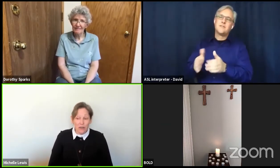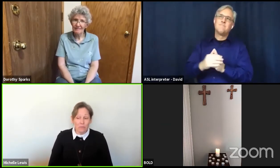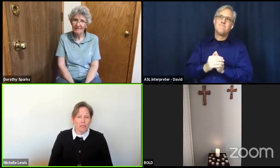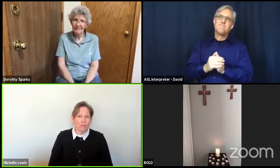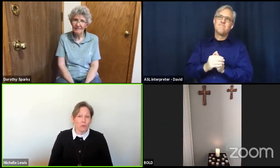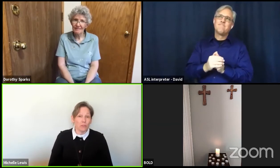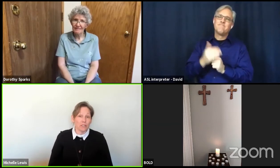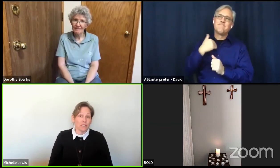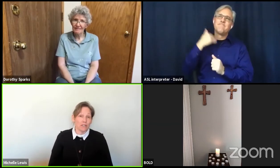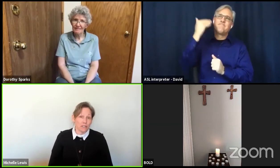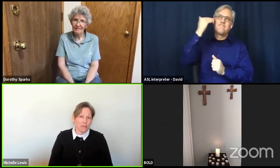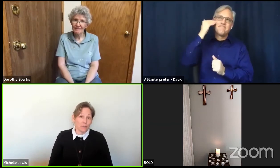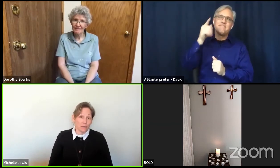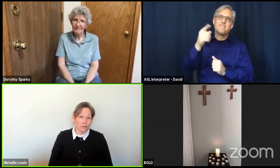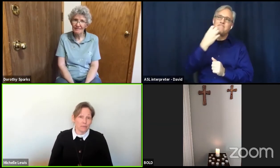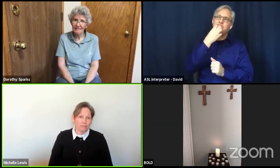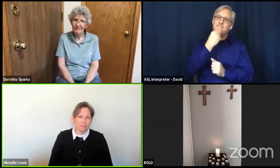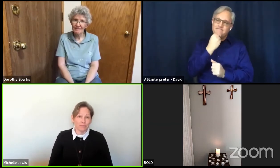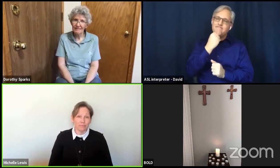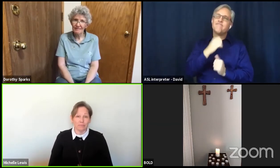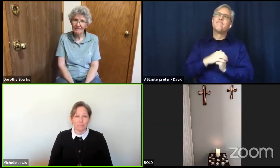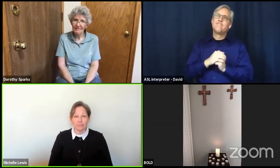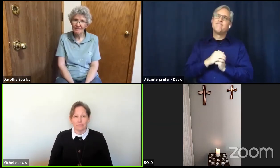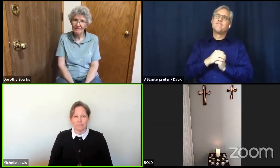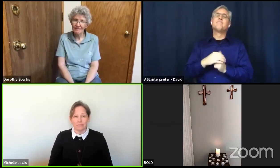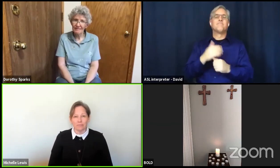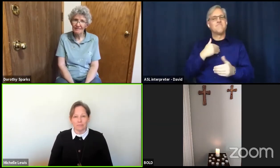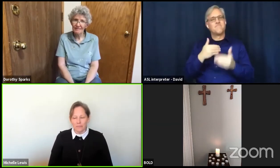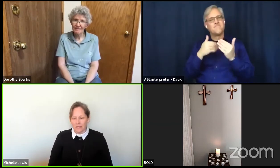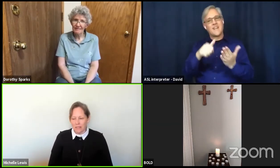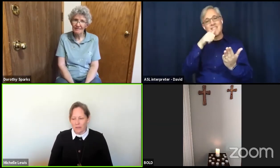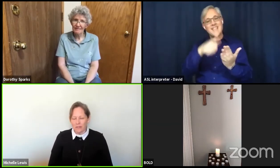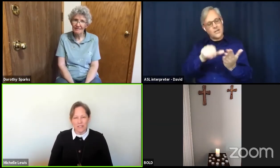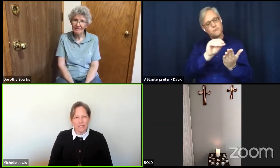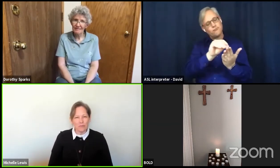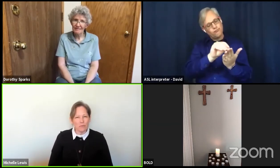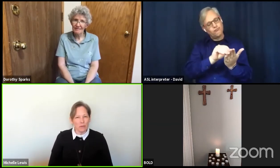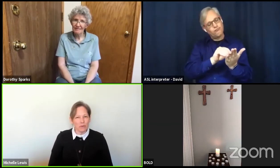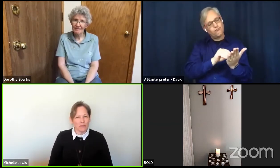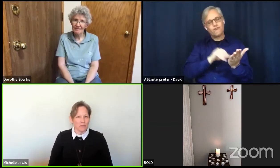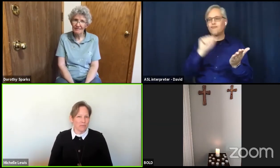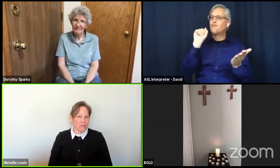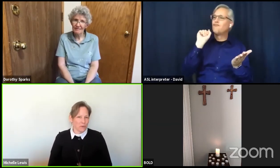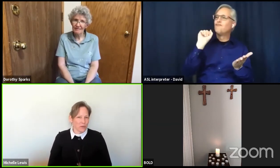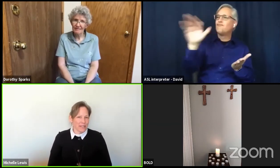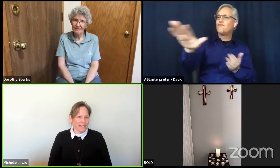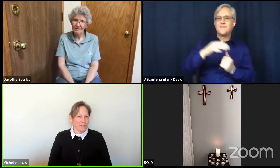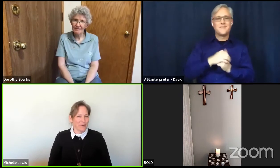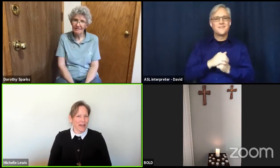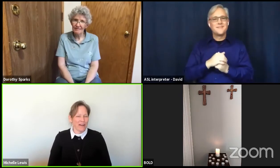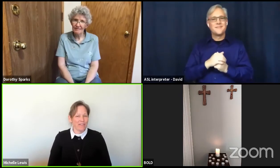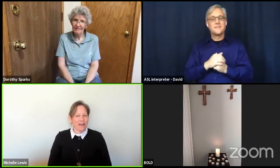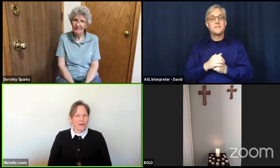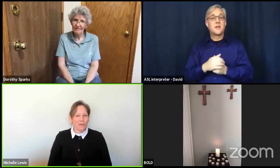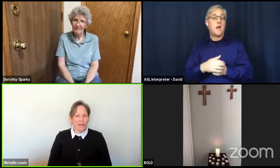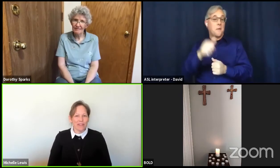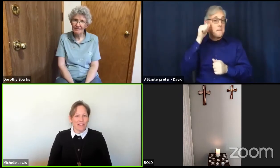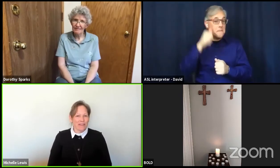important to you. So just remember some stories you have with very